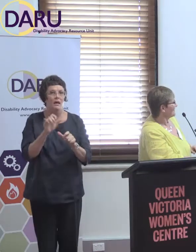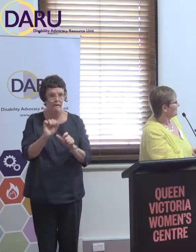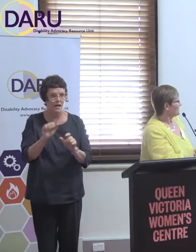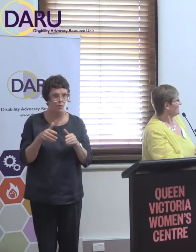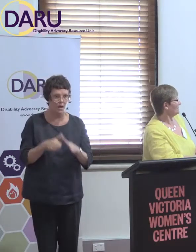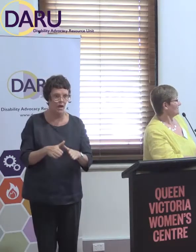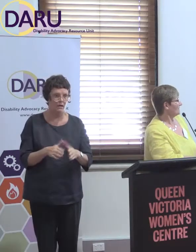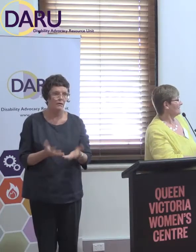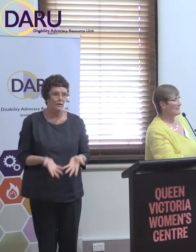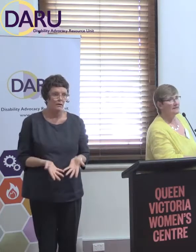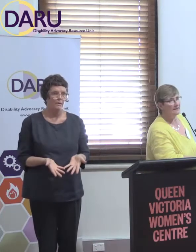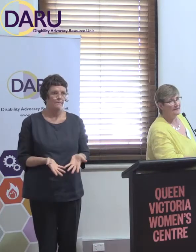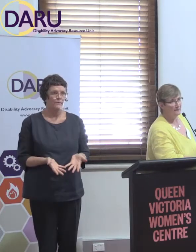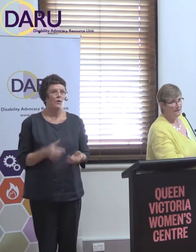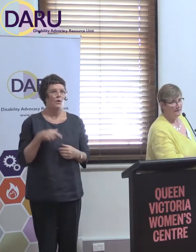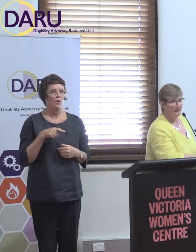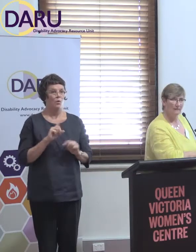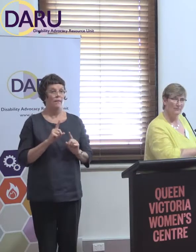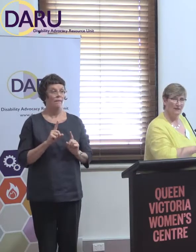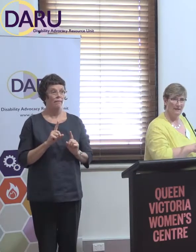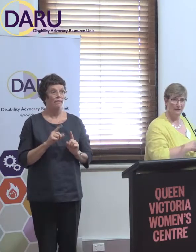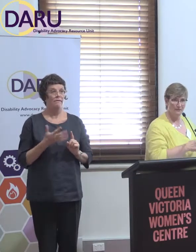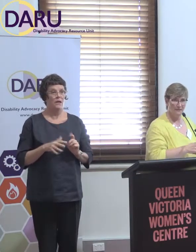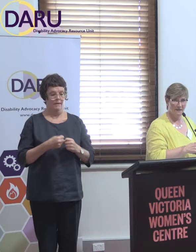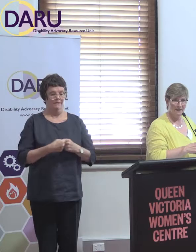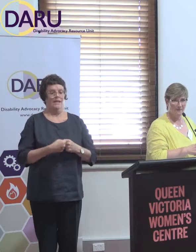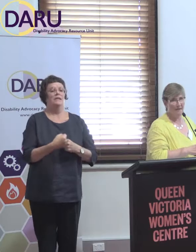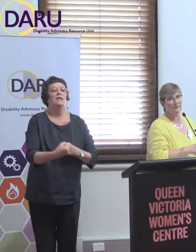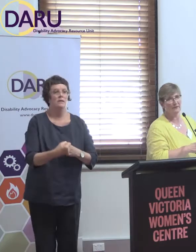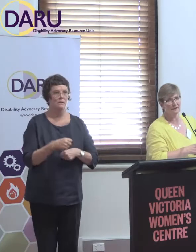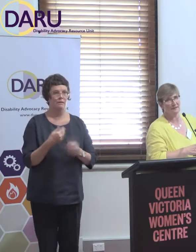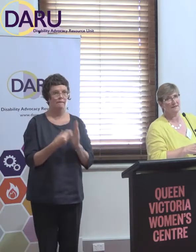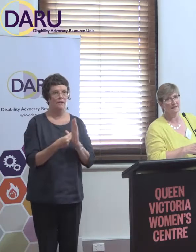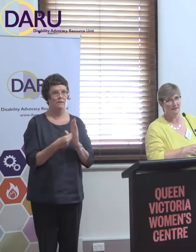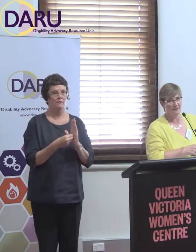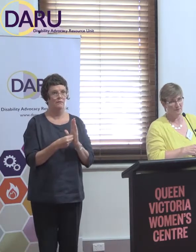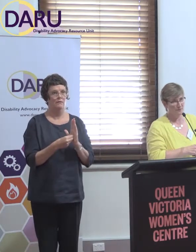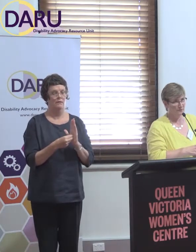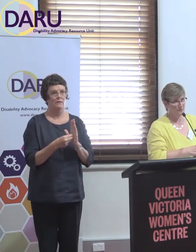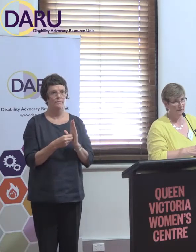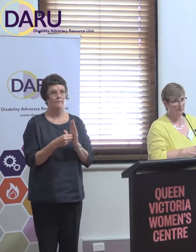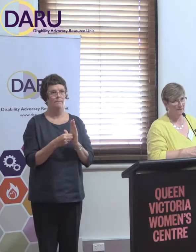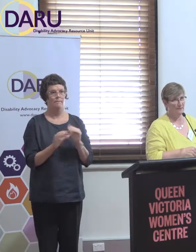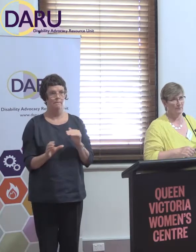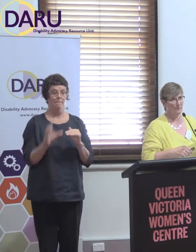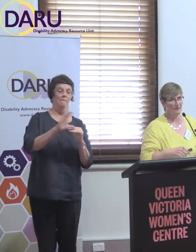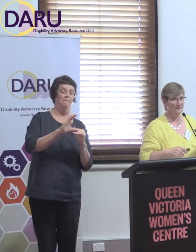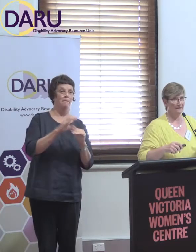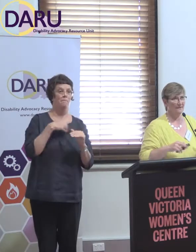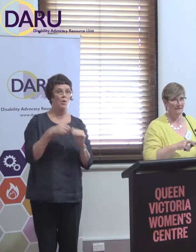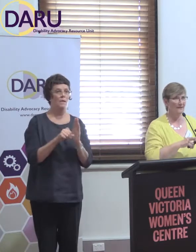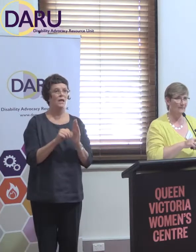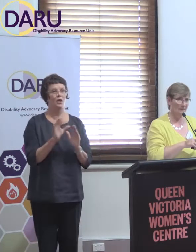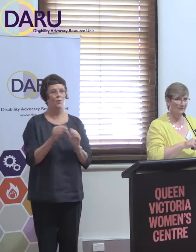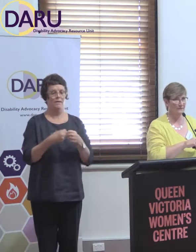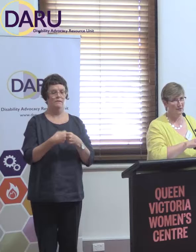so what they've done is they've extended their funding. They haven't put any extra money in it but they have at least extended it out until June 2020 and provides